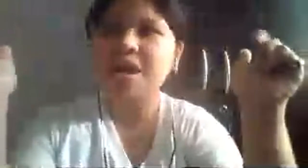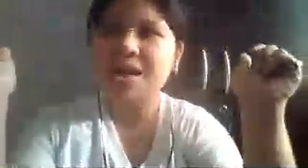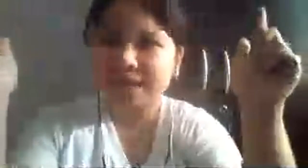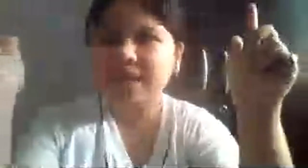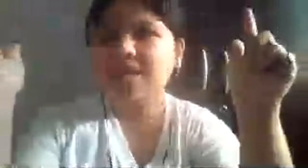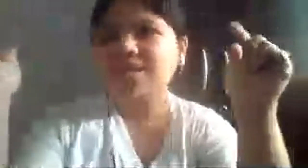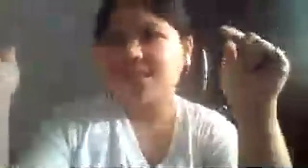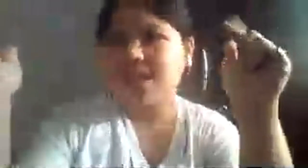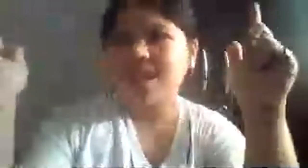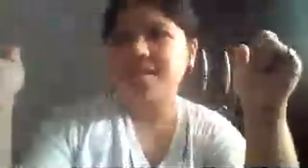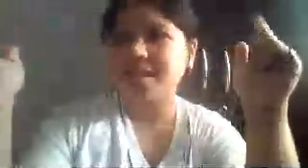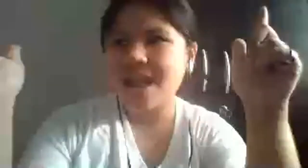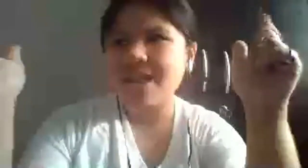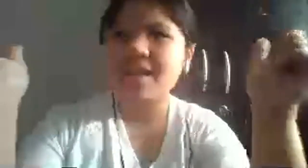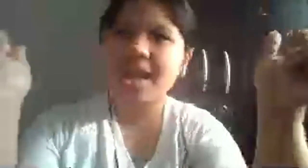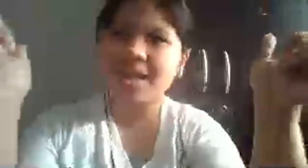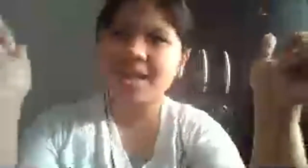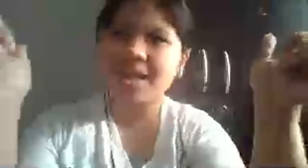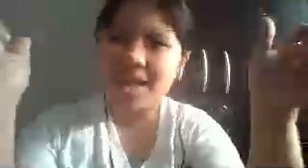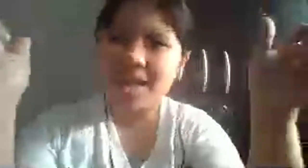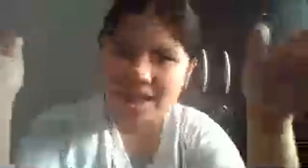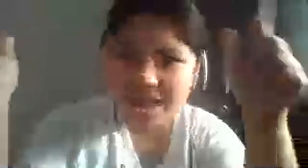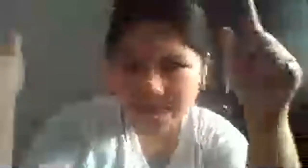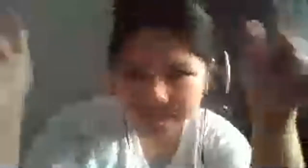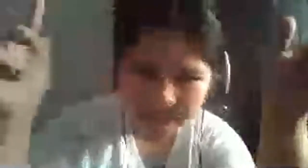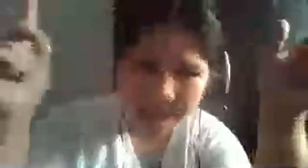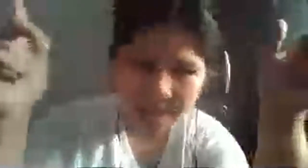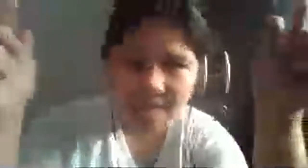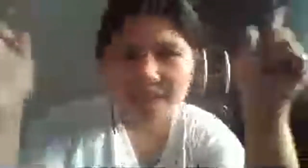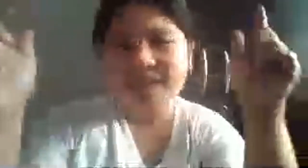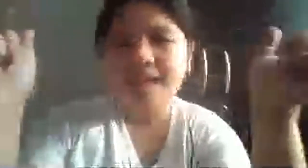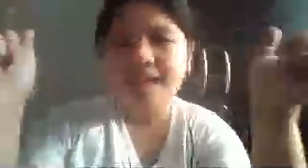na na na na eh tie na na na na